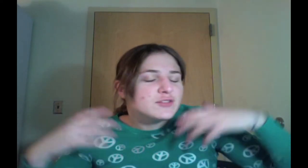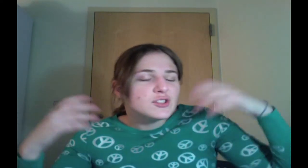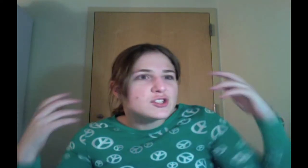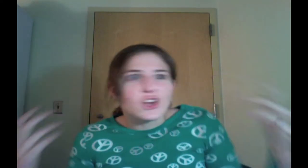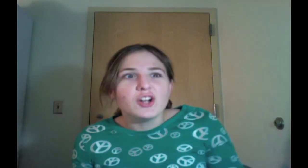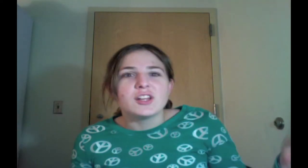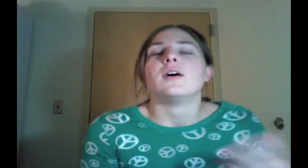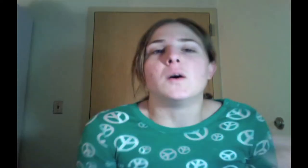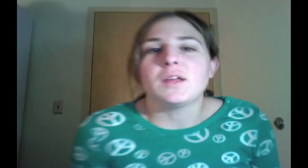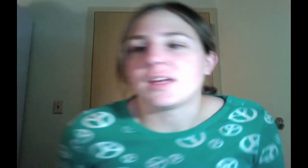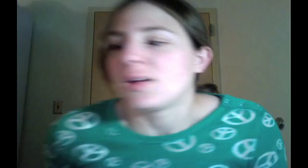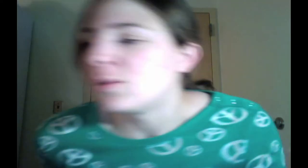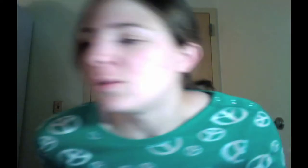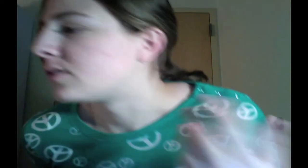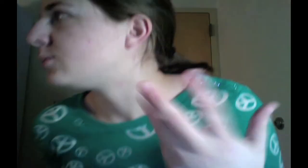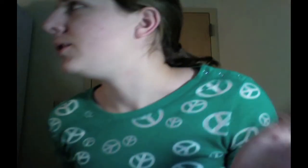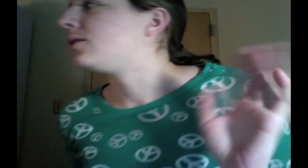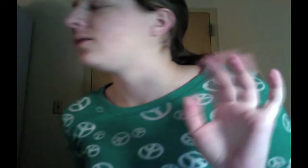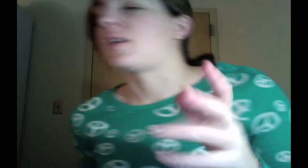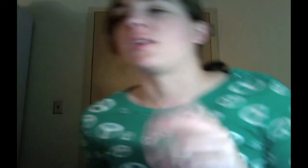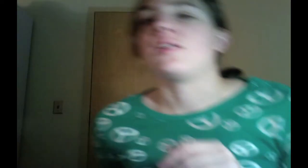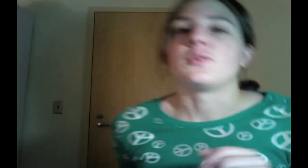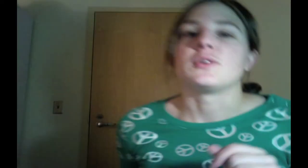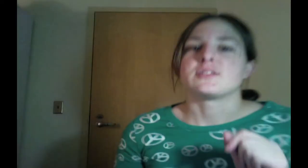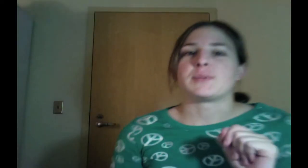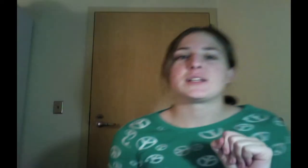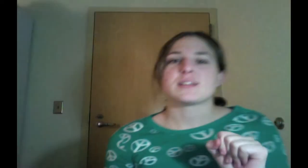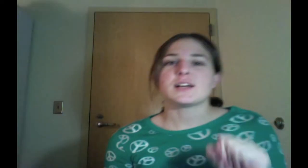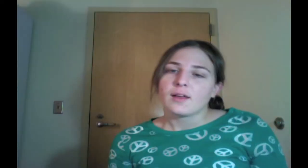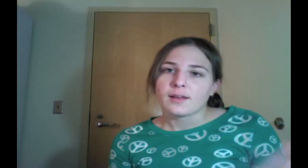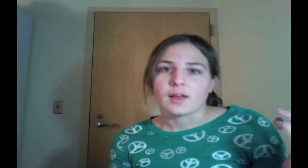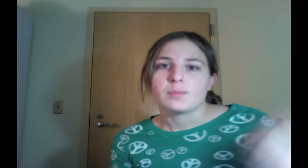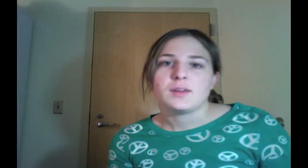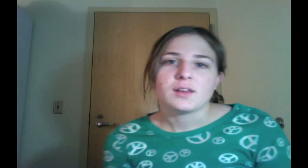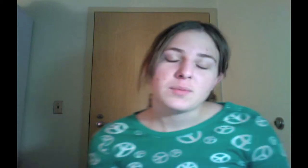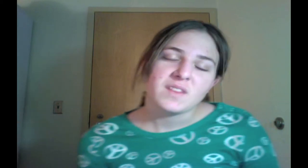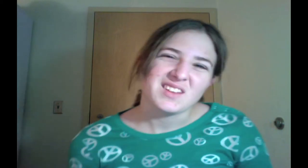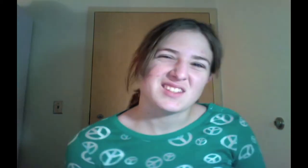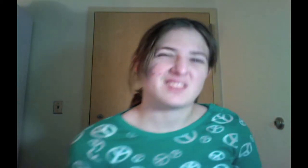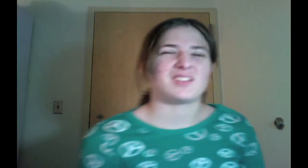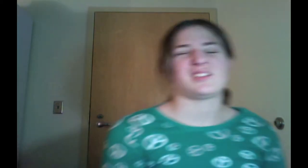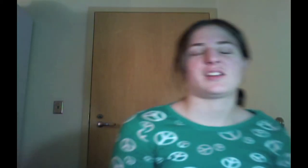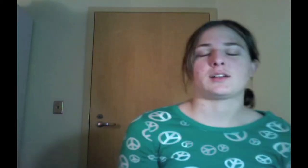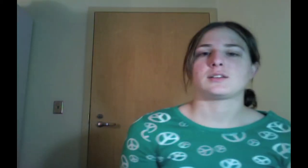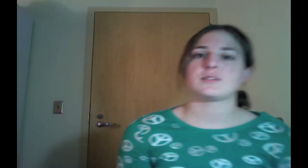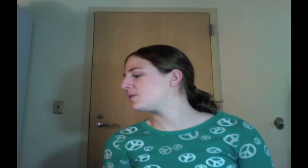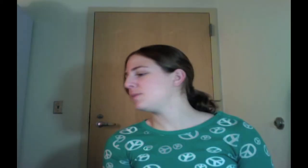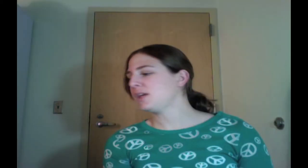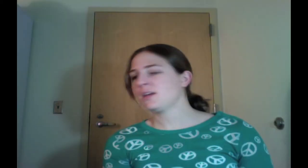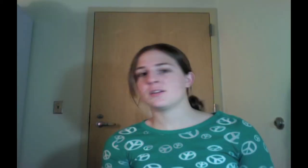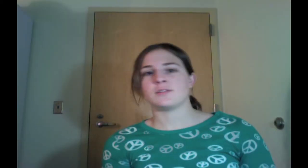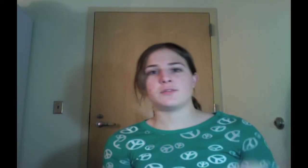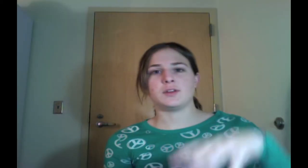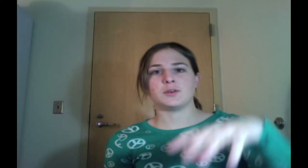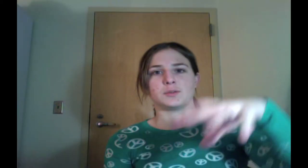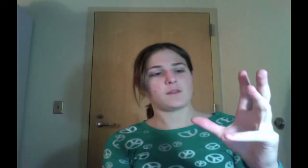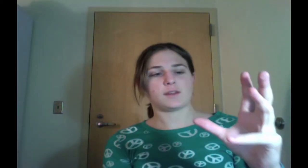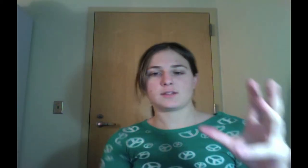started yet. Okay, well, weird talking voice of myself. Happy, Happy Thanksgiving. Yes. Speaking of the whole Thanksgiving